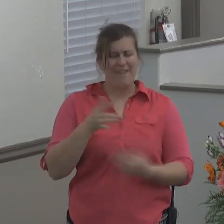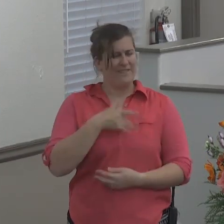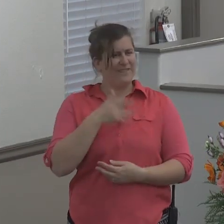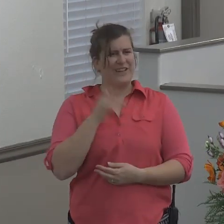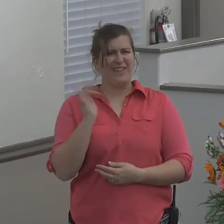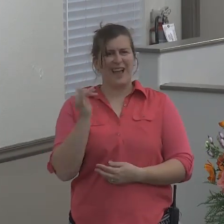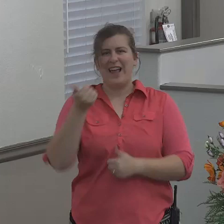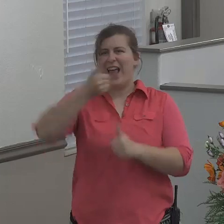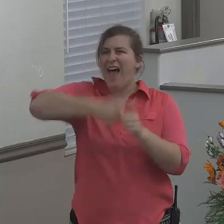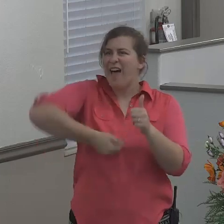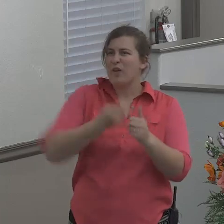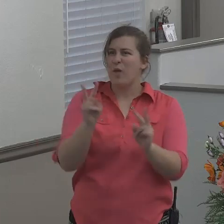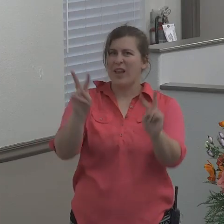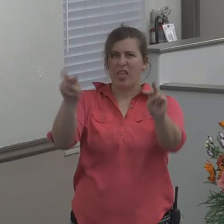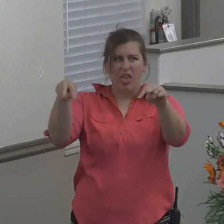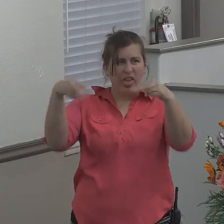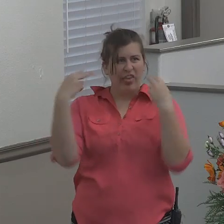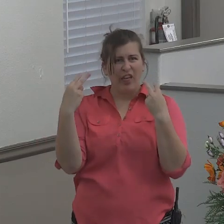everybody's looking at me.